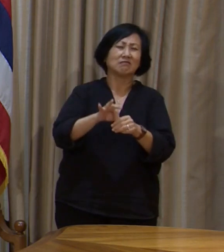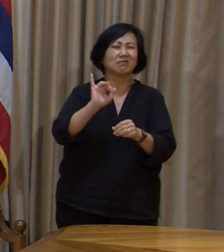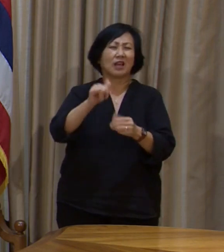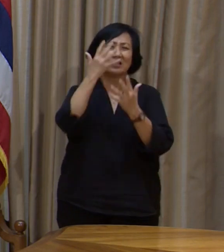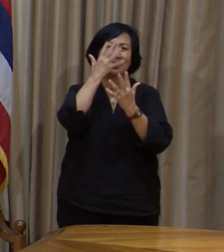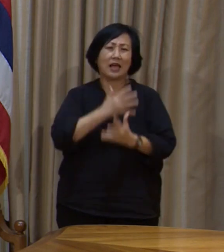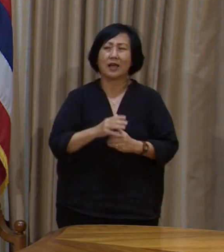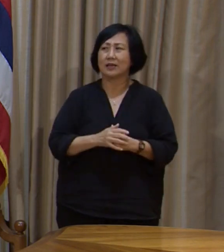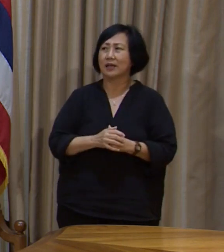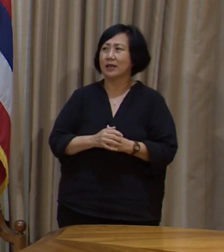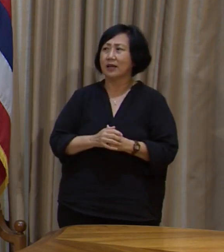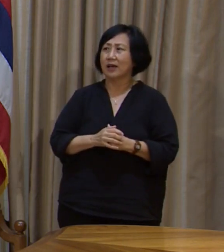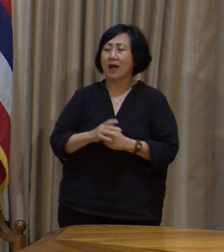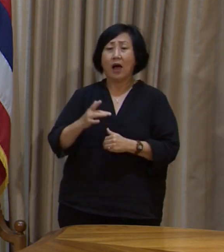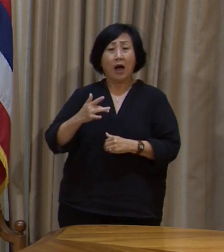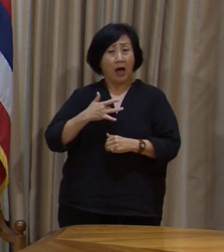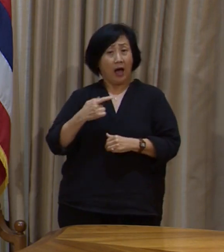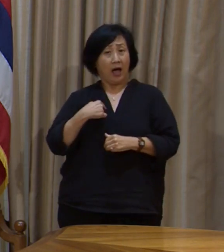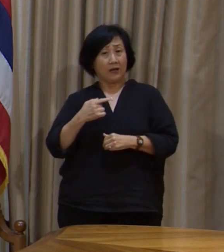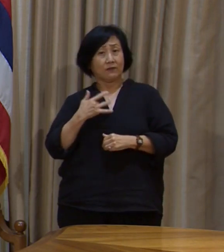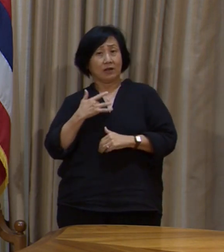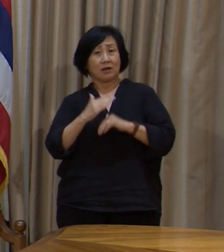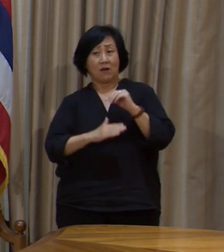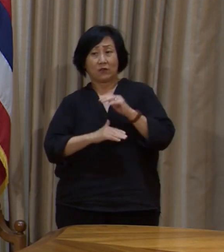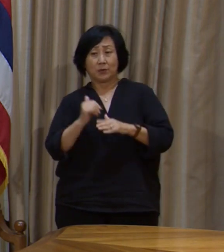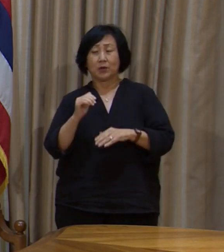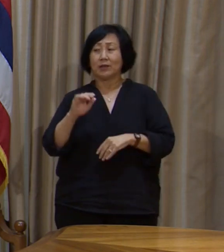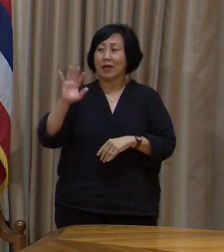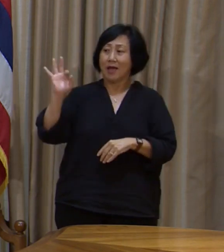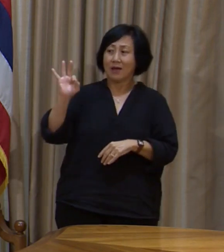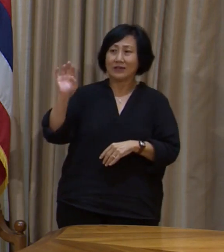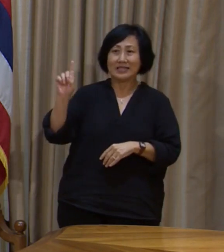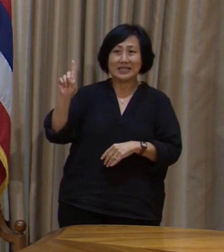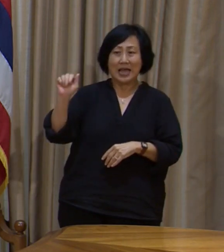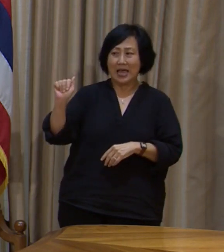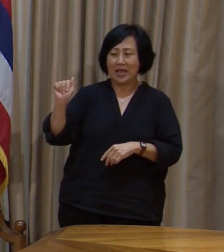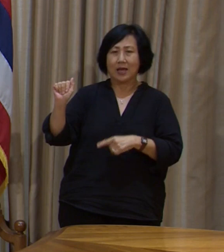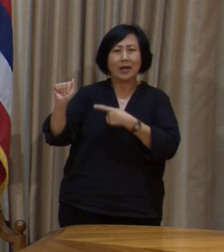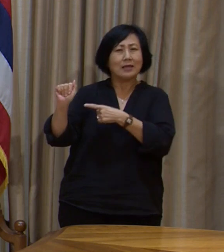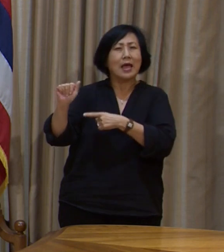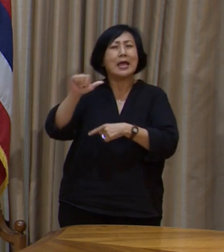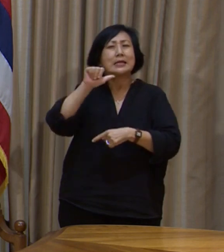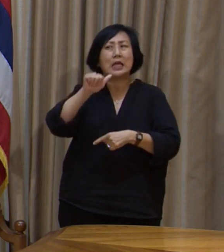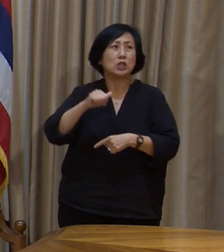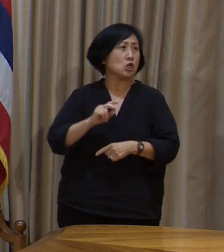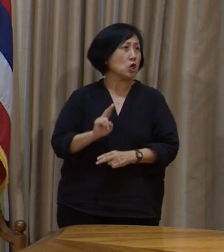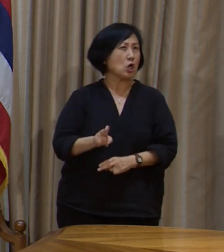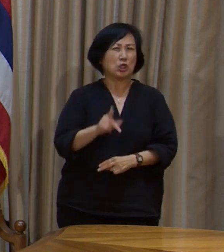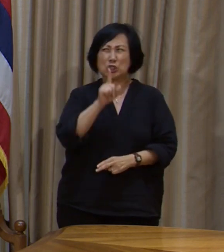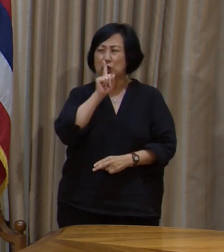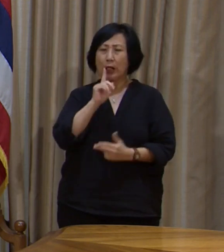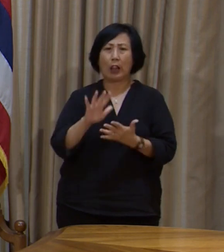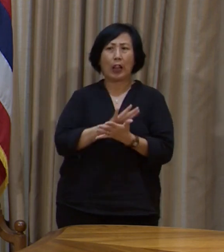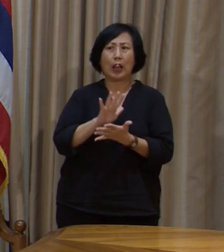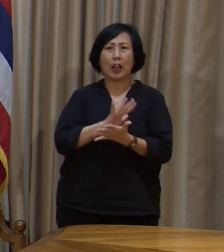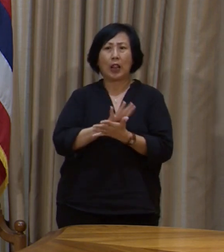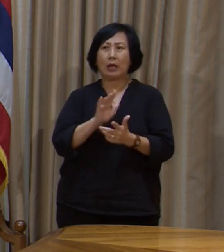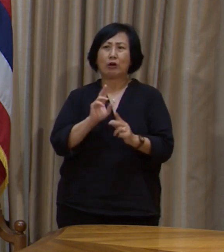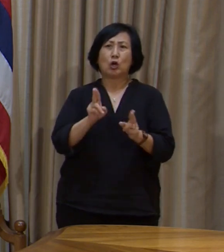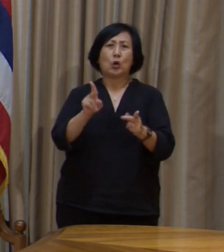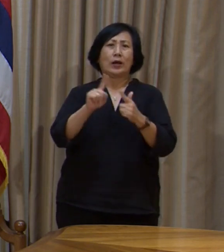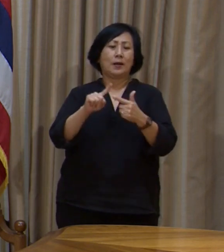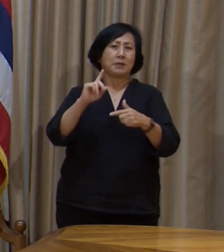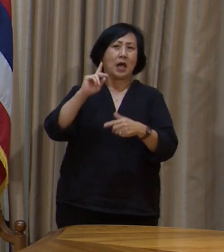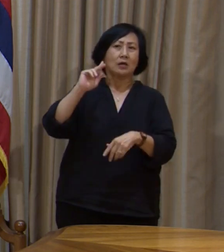I feel comfortable that the FDA did not cut any corners in reviewing the